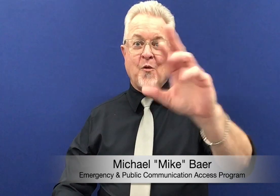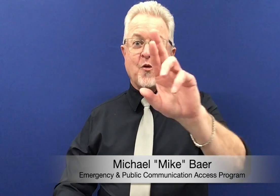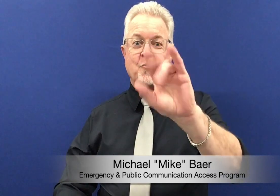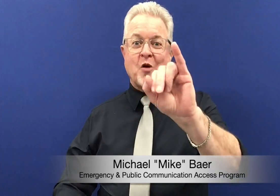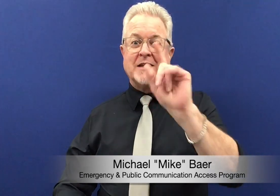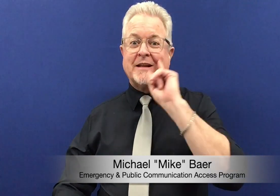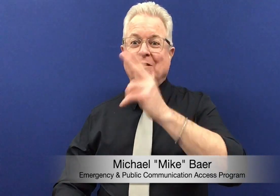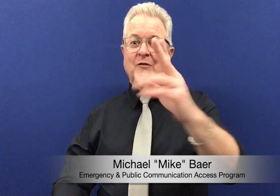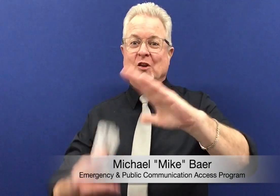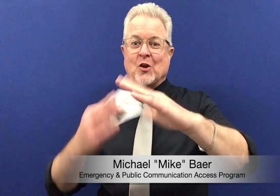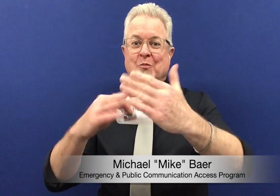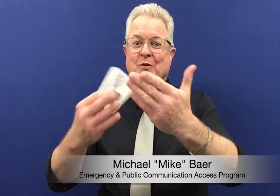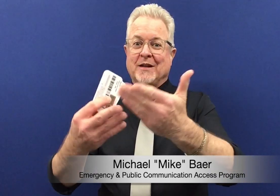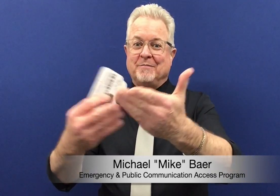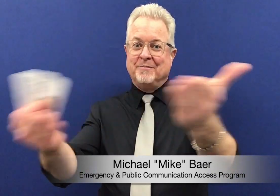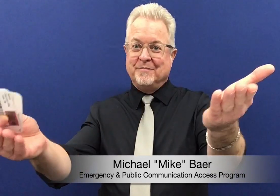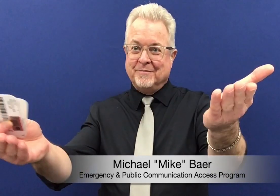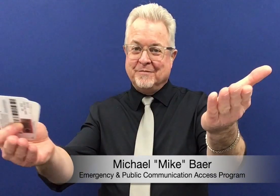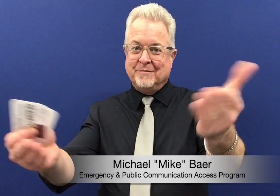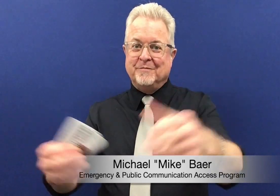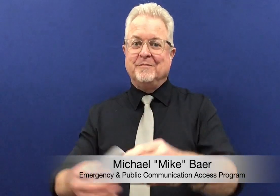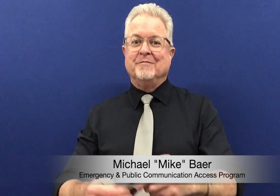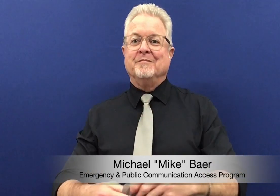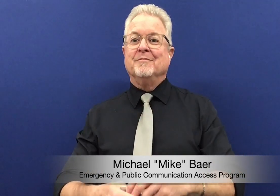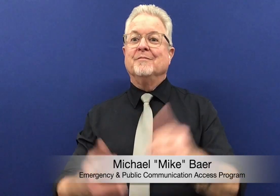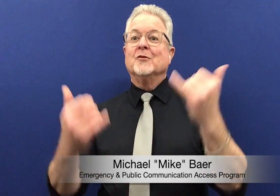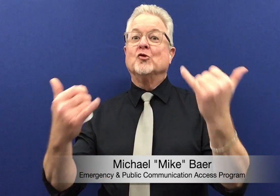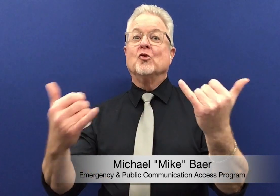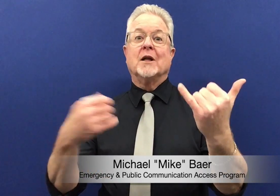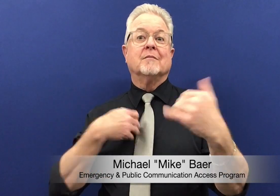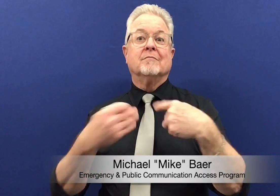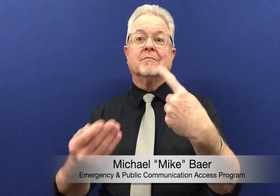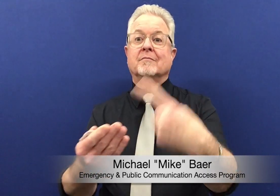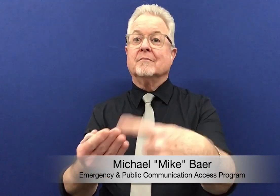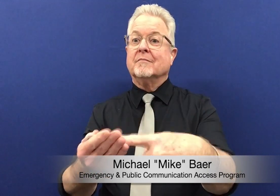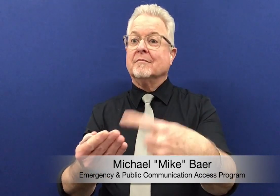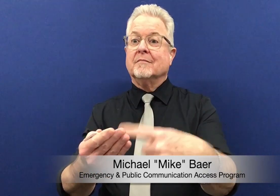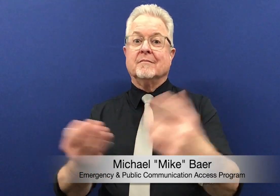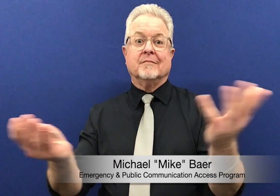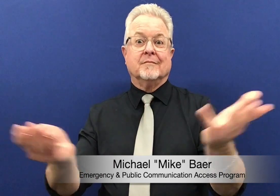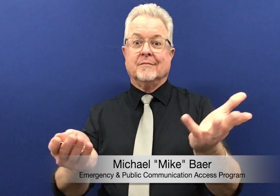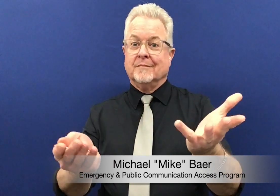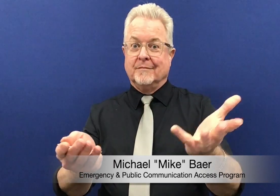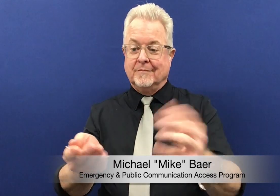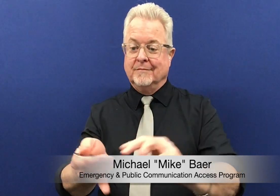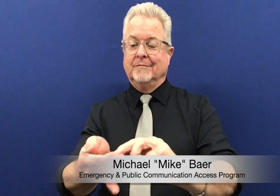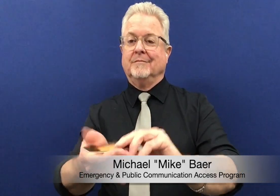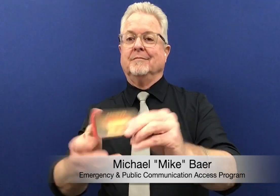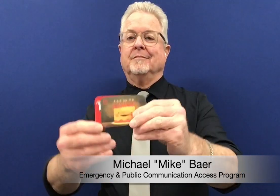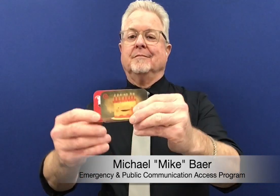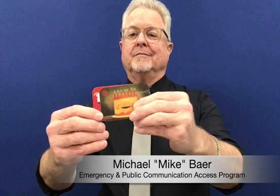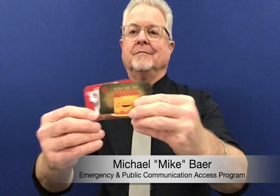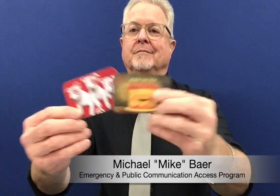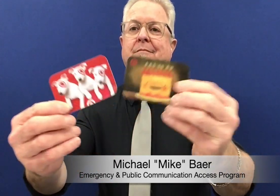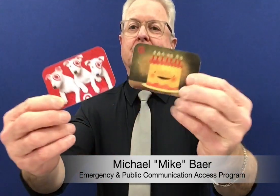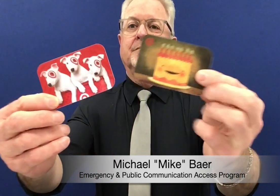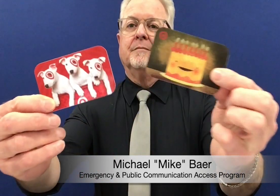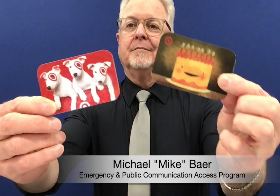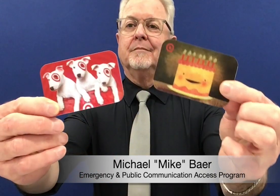Hello Rhode Island deaf and hard of hearing community. Today we're going to talk about this.